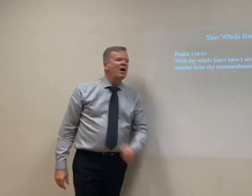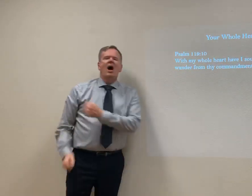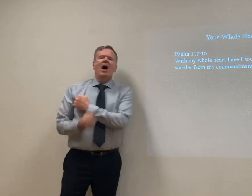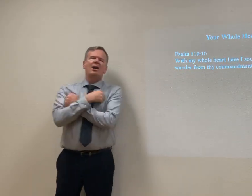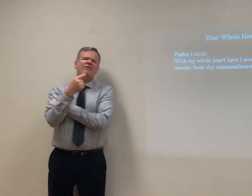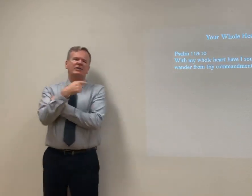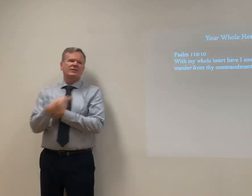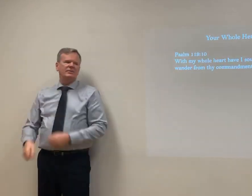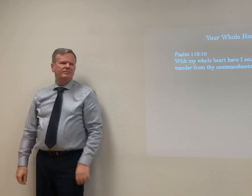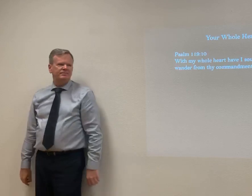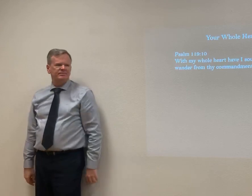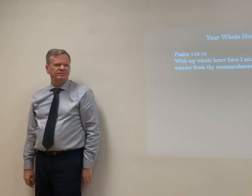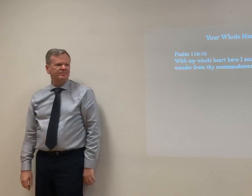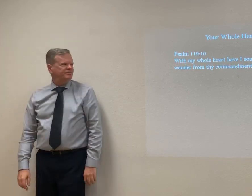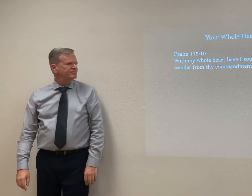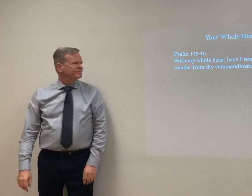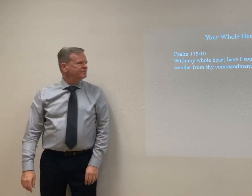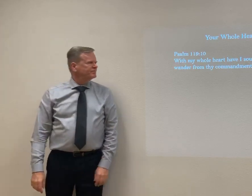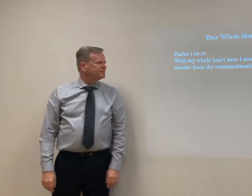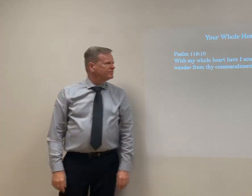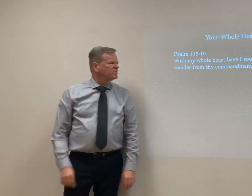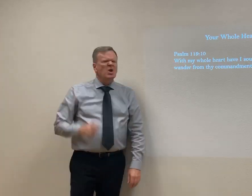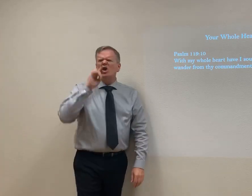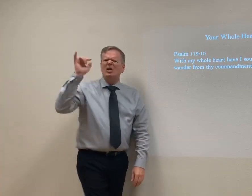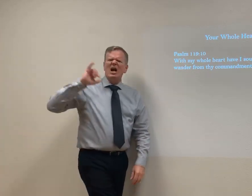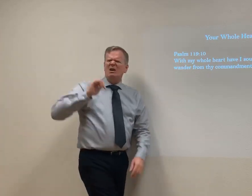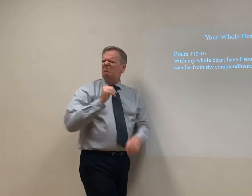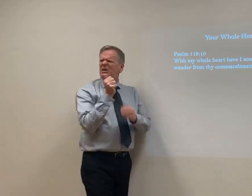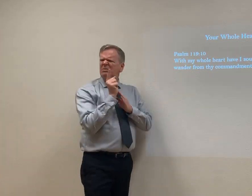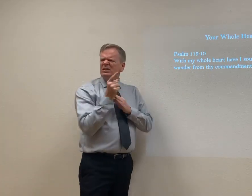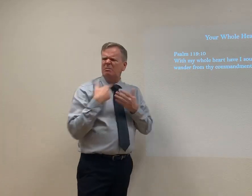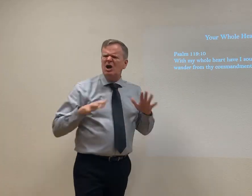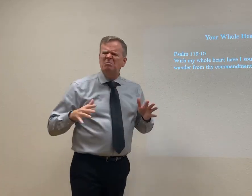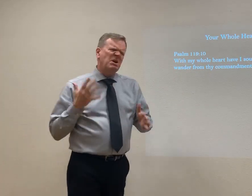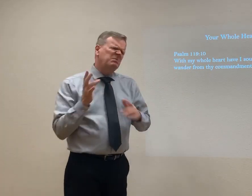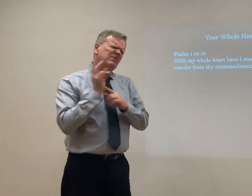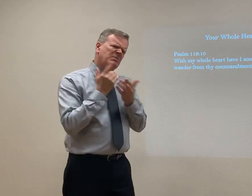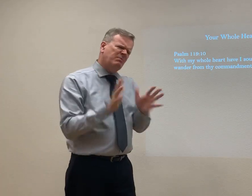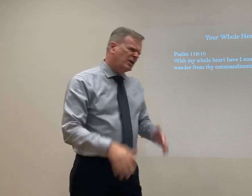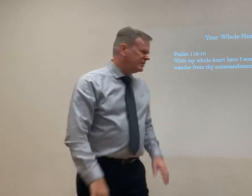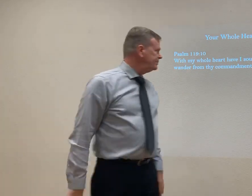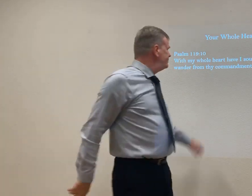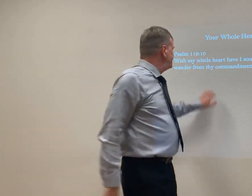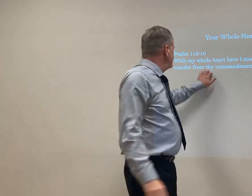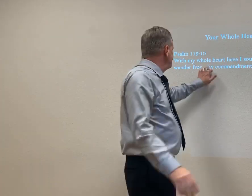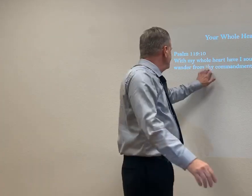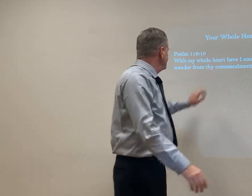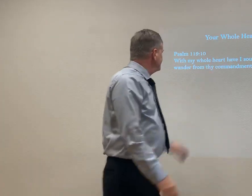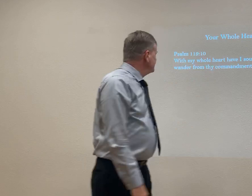Psalms 119. I love this particular verse of Scripture. Psalm 119. 10. I think about 10, 7, 10 minutes I'll be done.